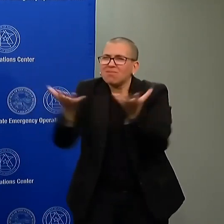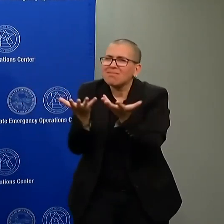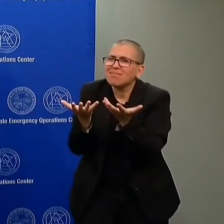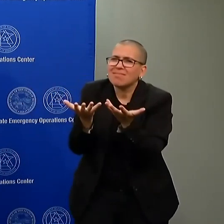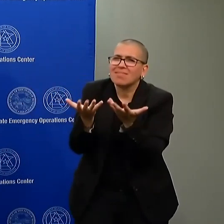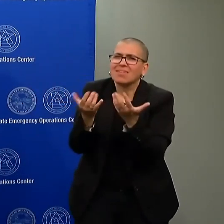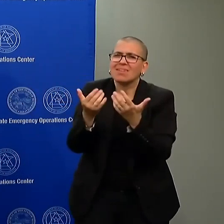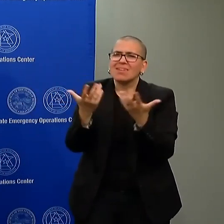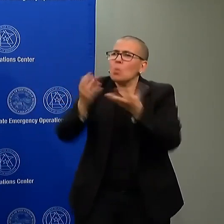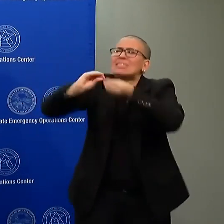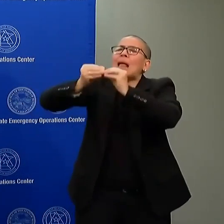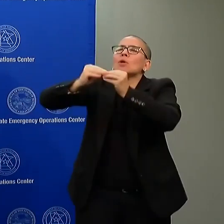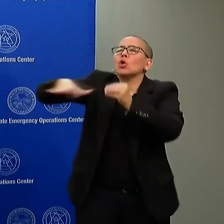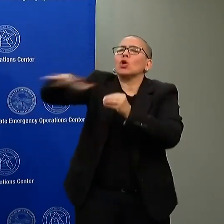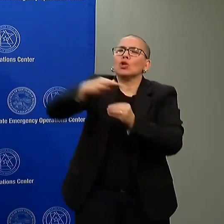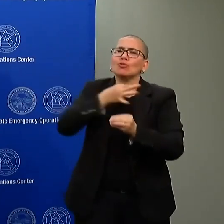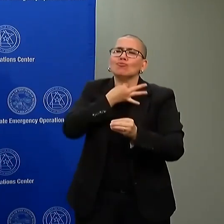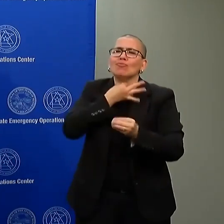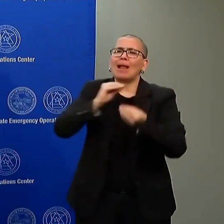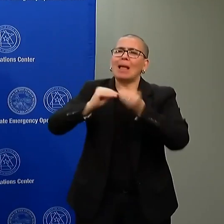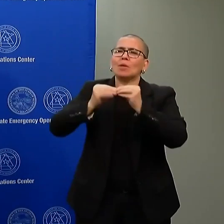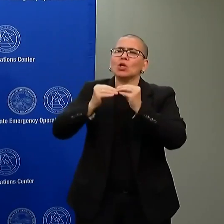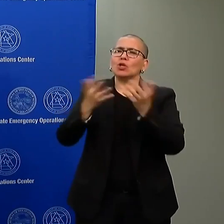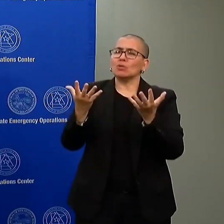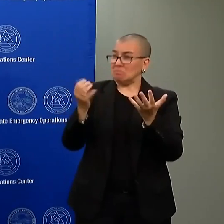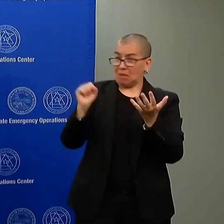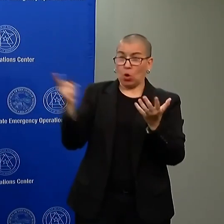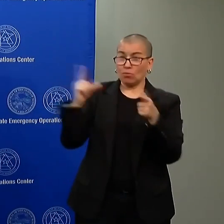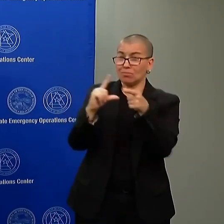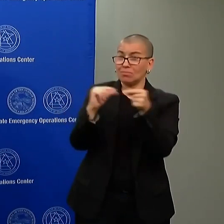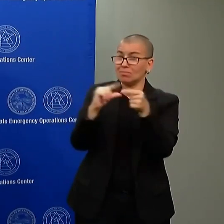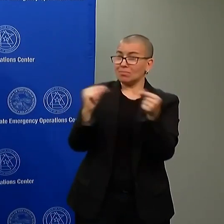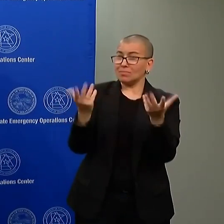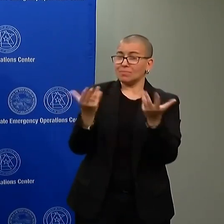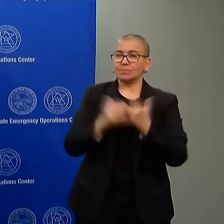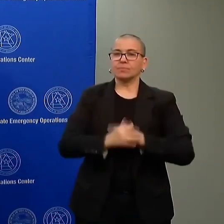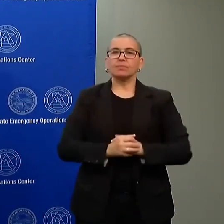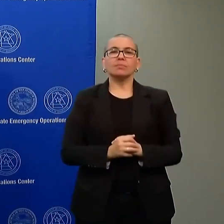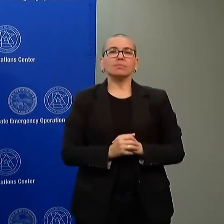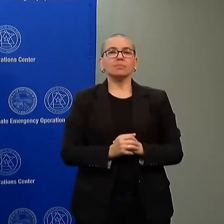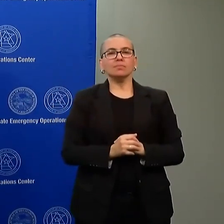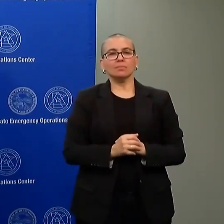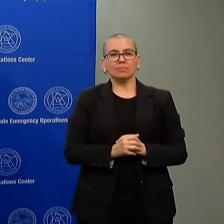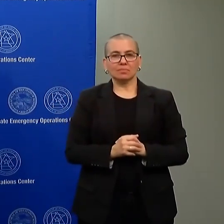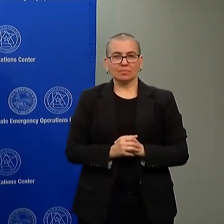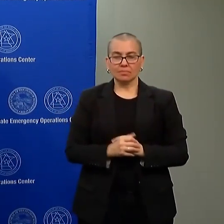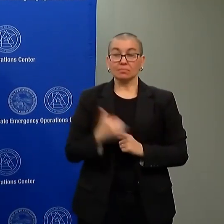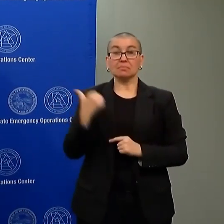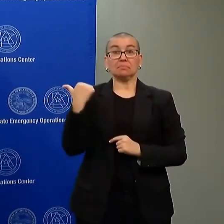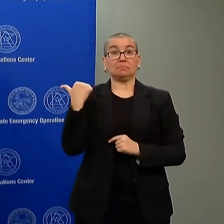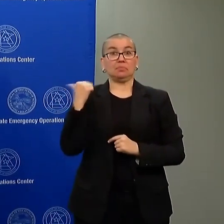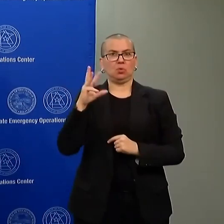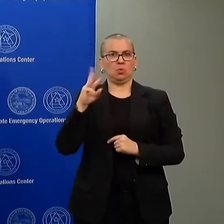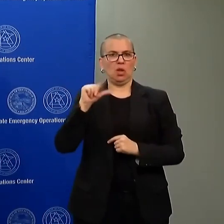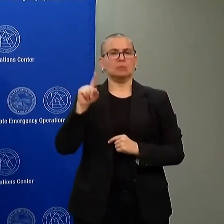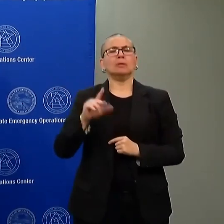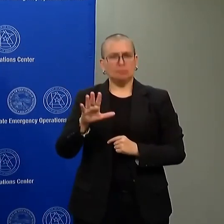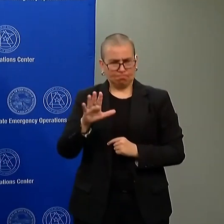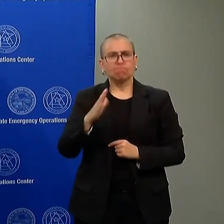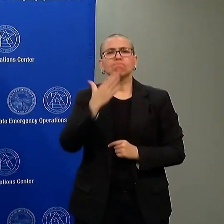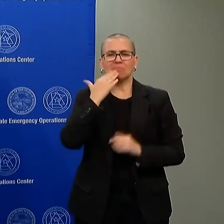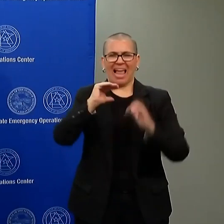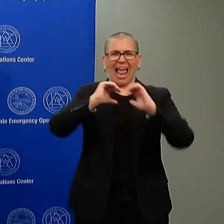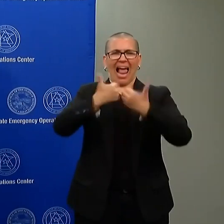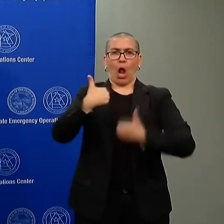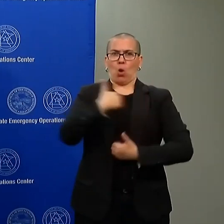are you talking about? And what can you share? Yeah, no, it's a good question. When Peter's question is about how do we know this? And I want to just be very